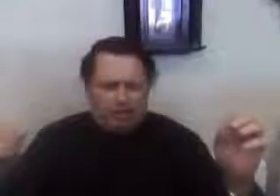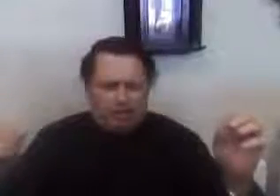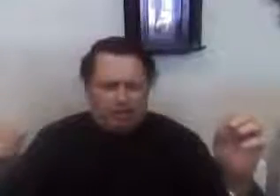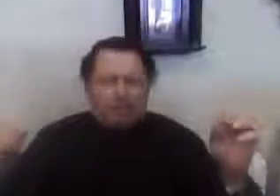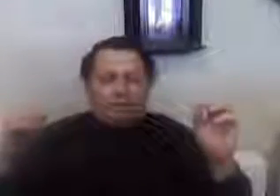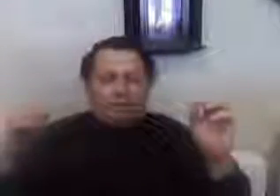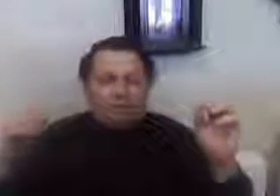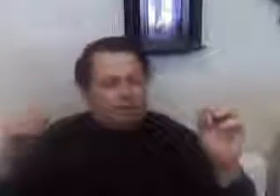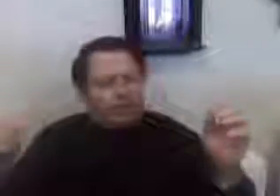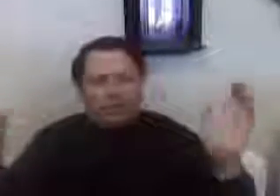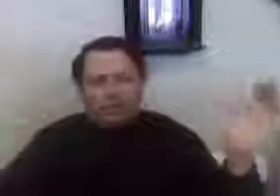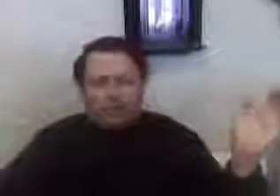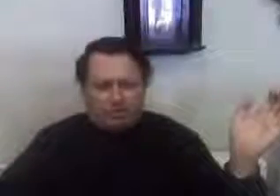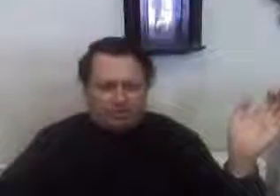within this country.